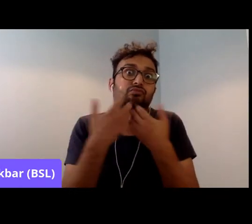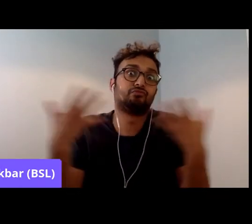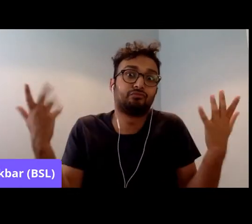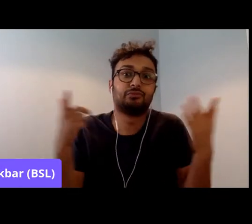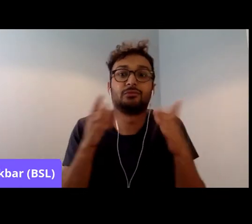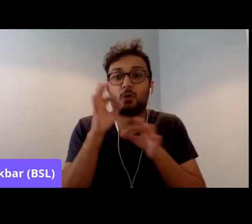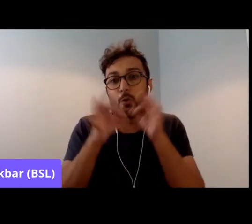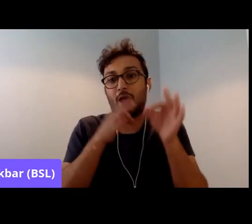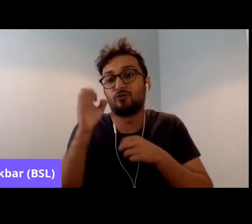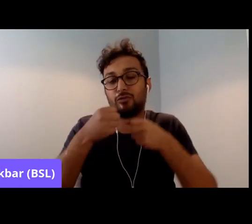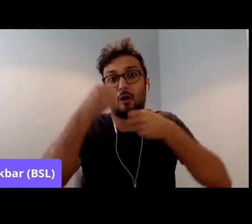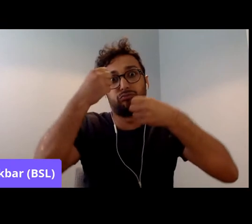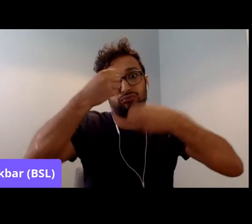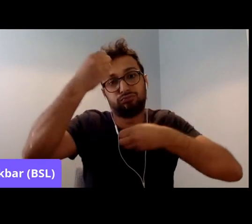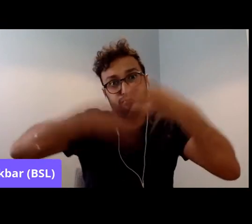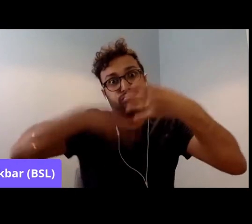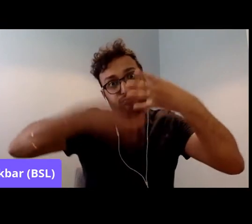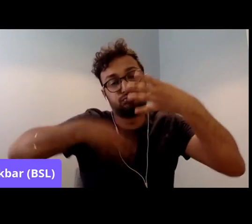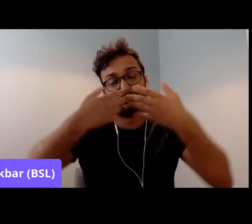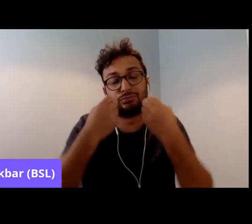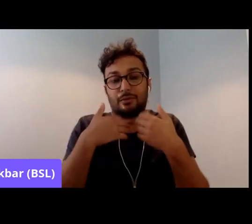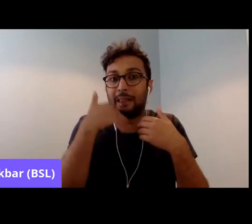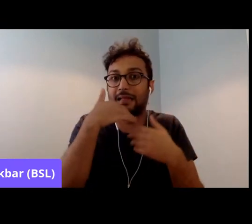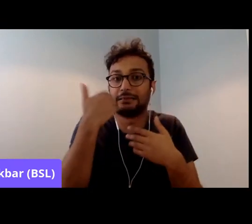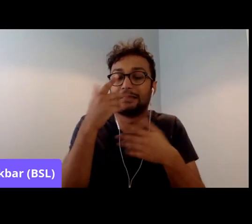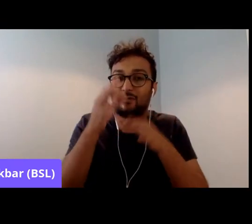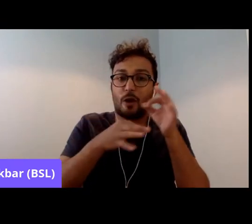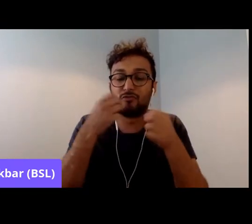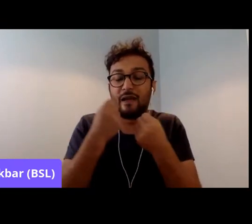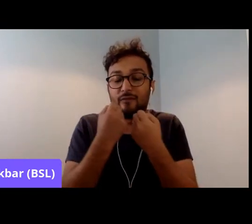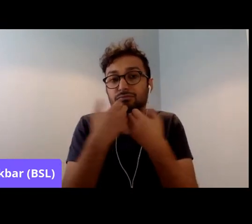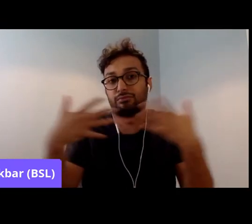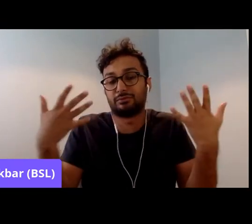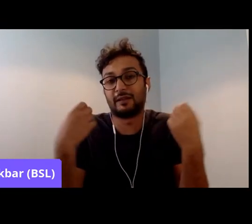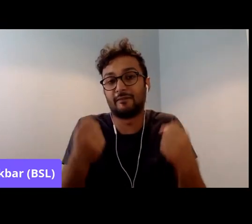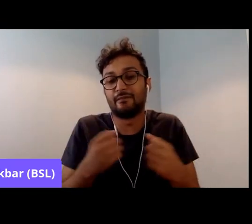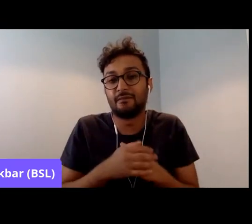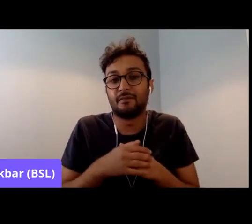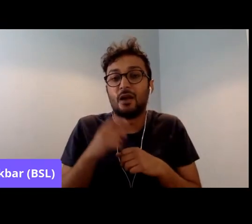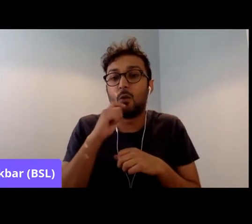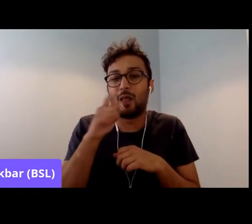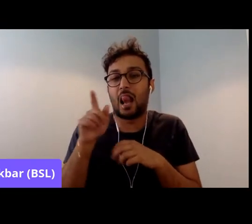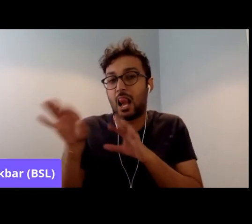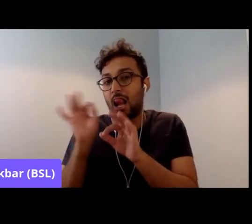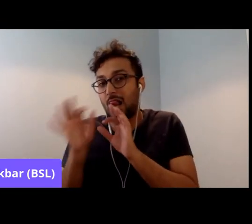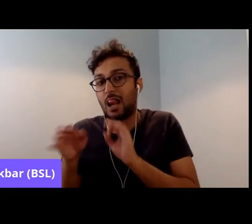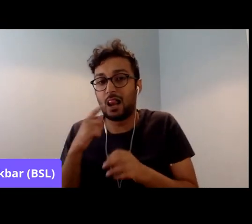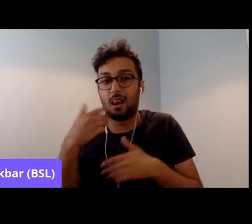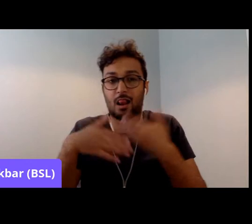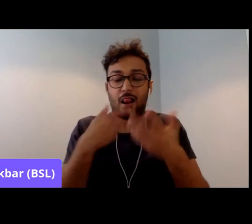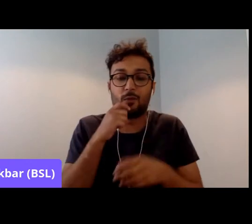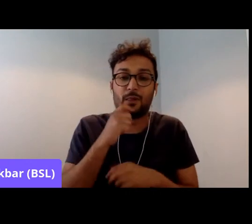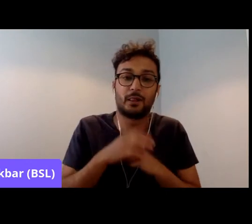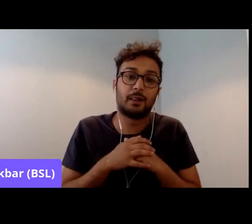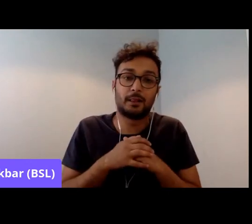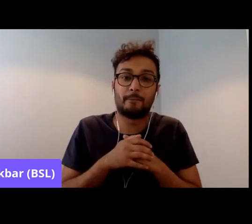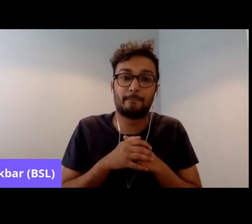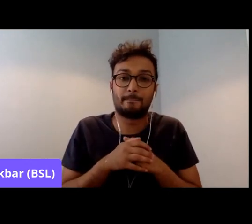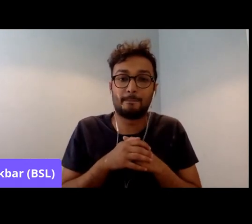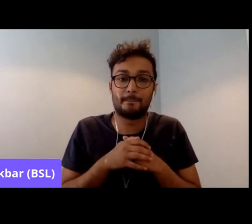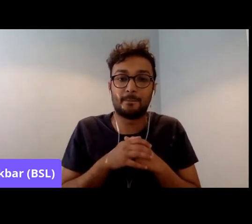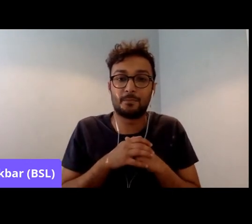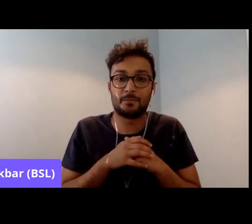that we've had and comments in the box that we will pick up, um, as we, um, go on. Um, just to say that, um,